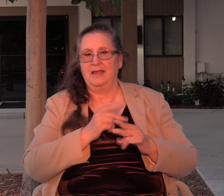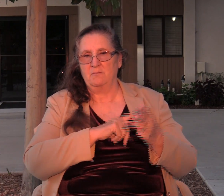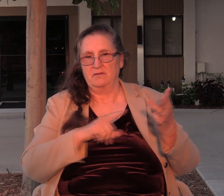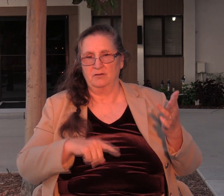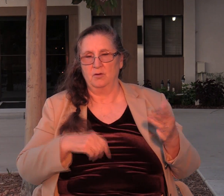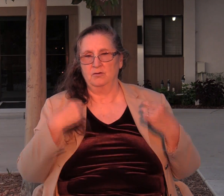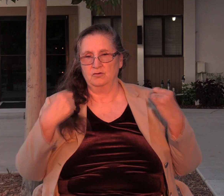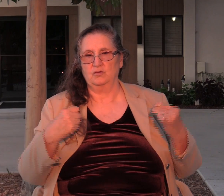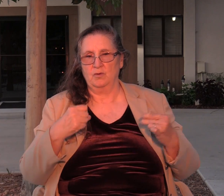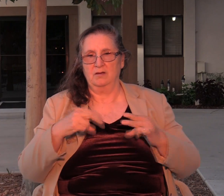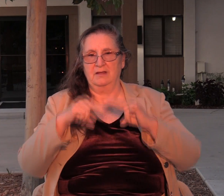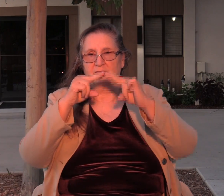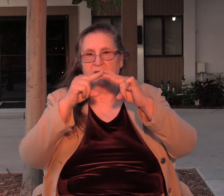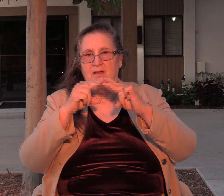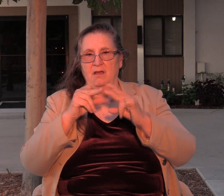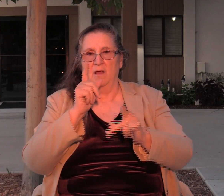run to it and are safe